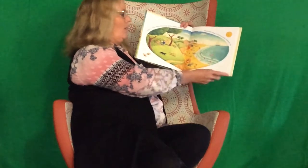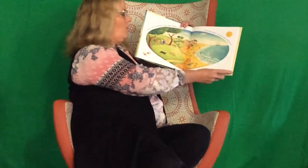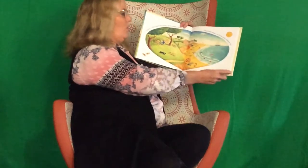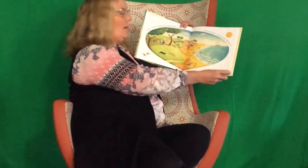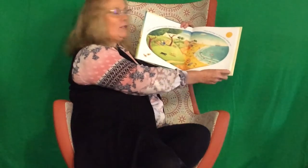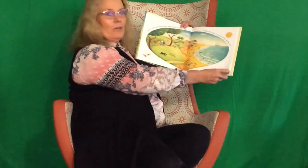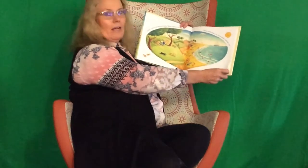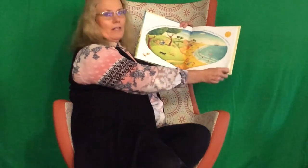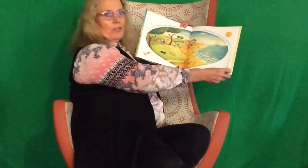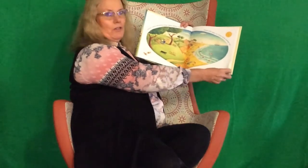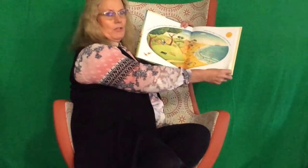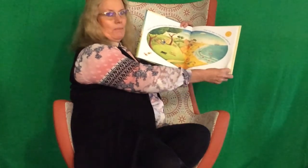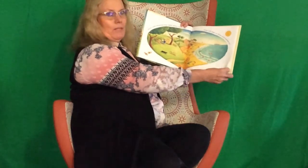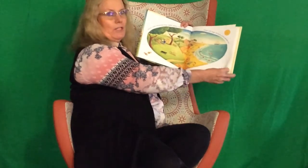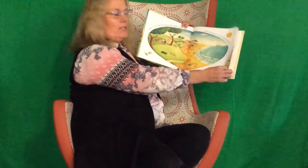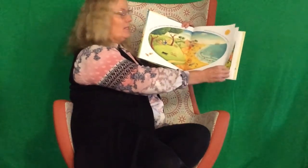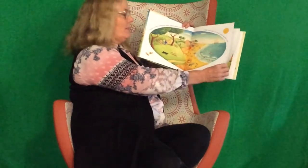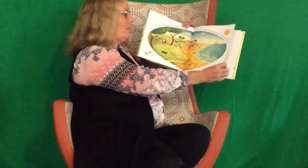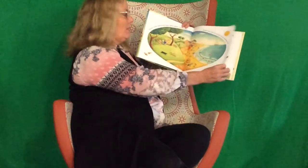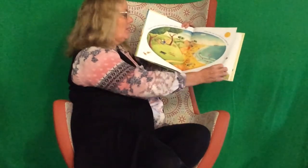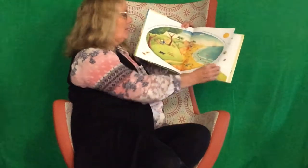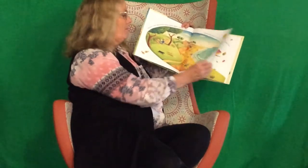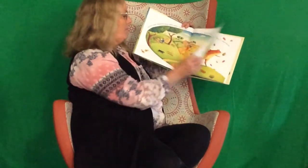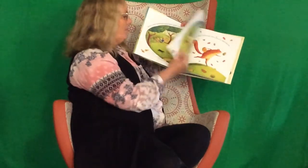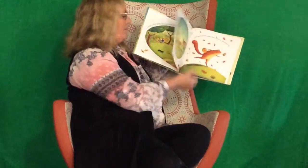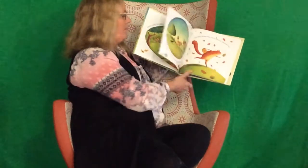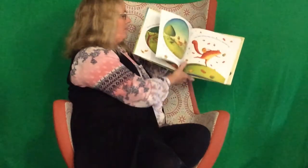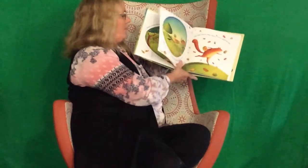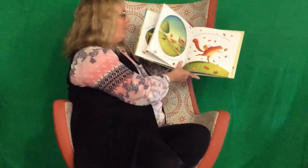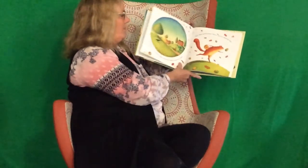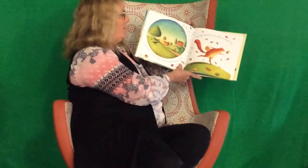Oh, I do like to go to the beach in the summertime.